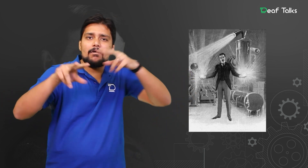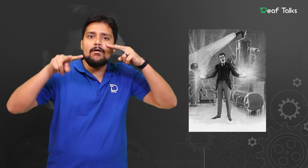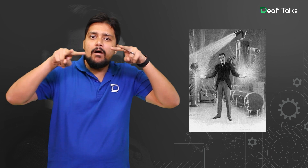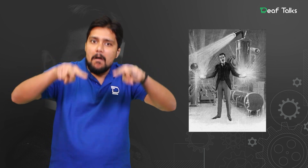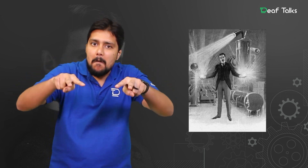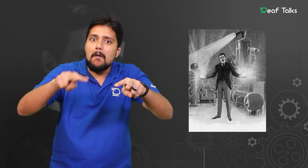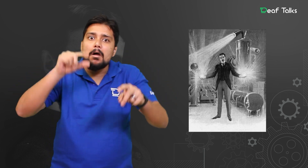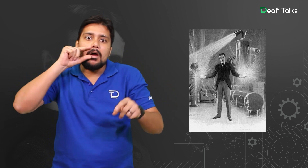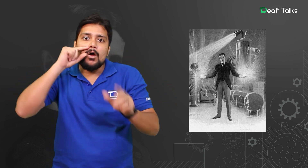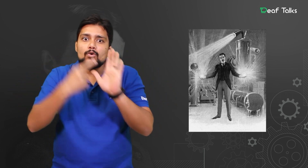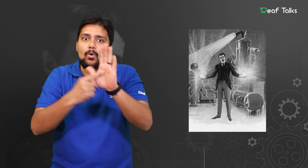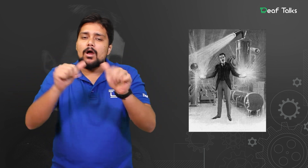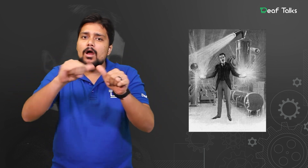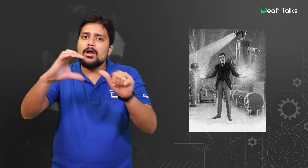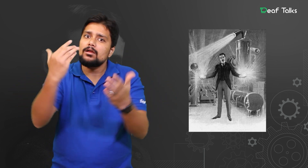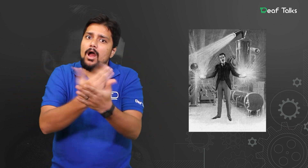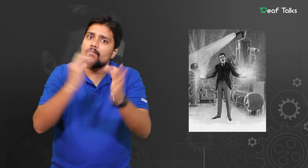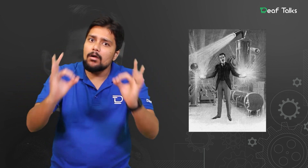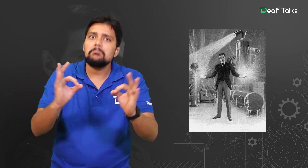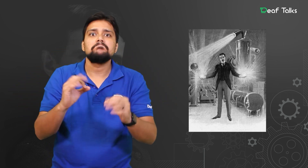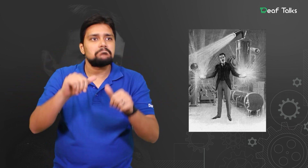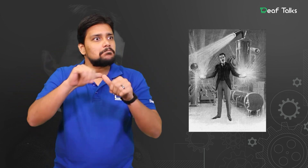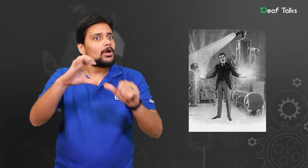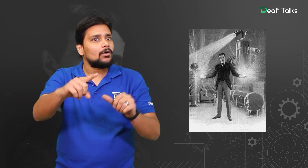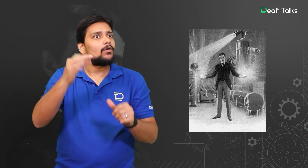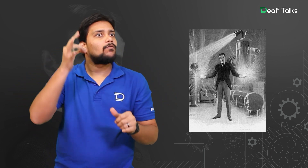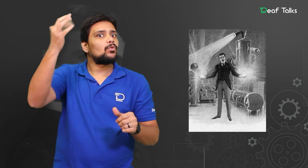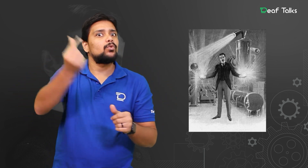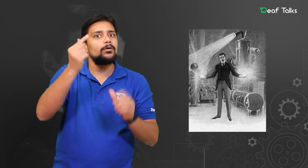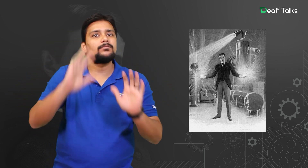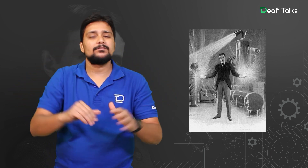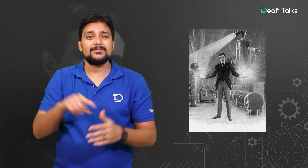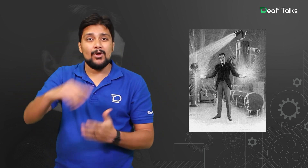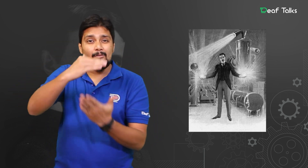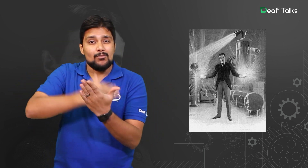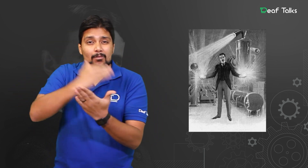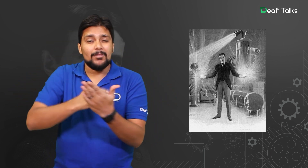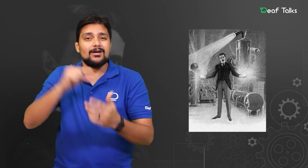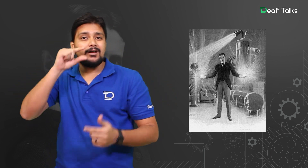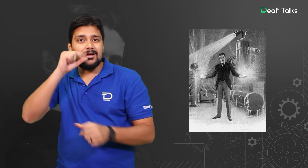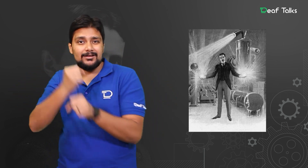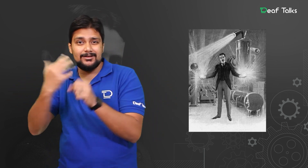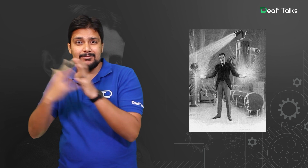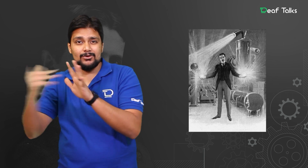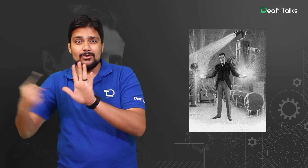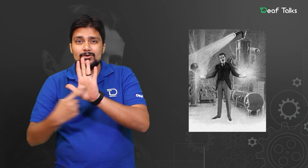current will power the future. Tesla to the 27th